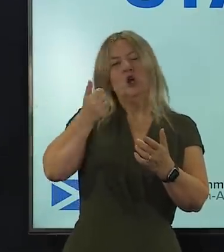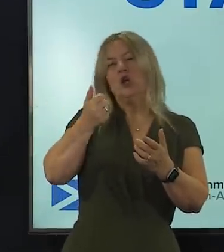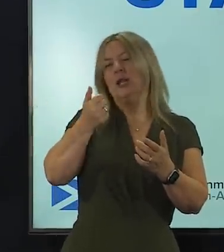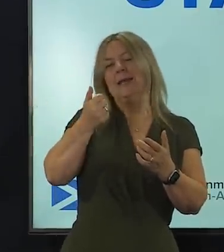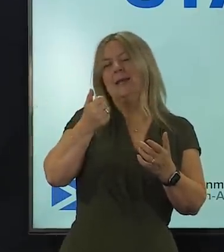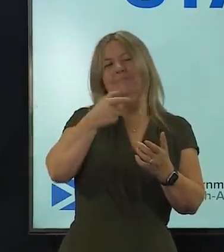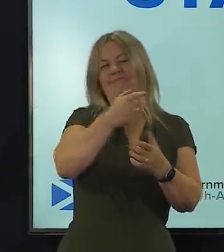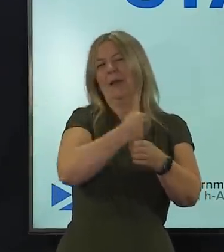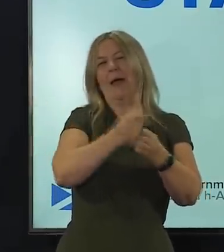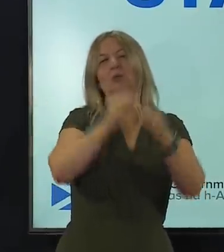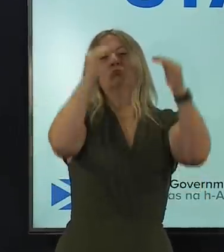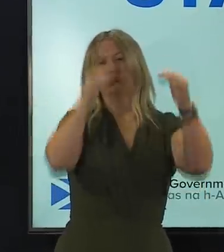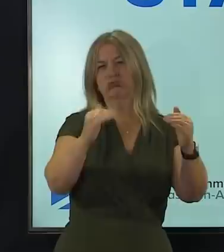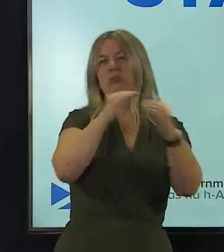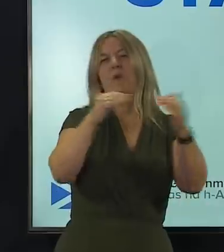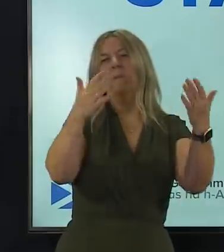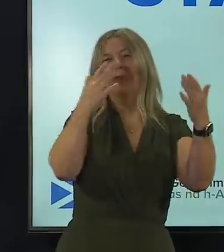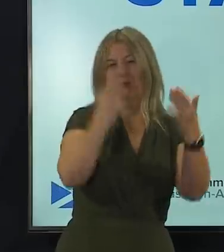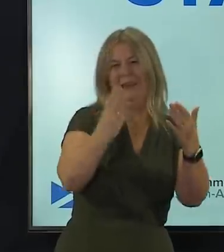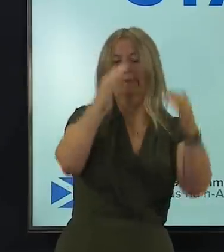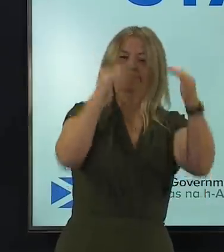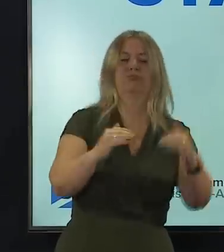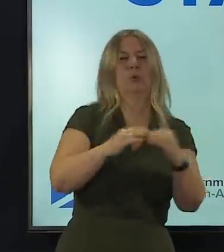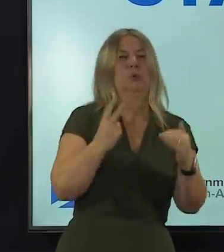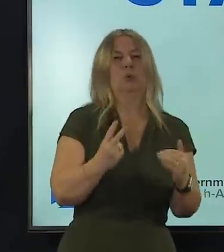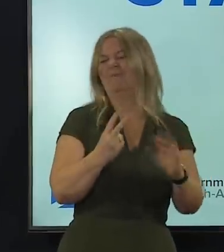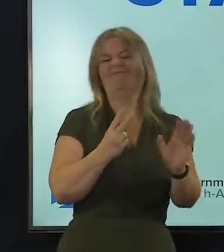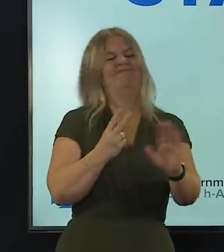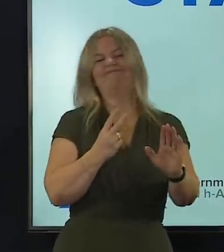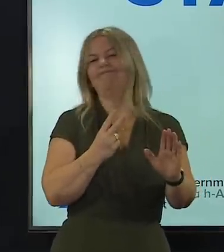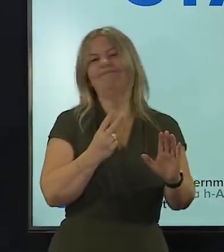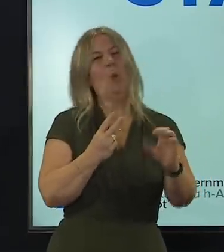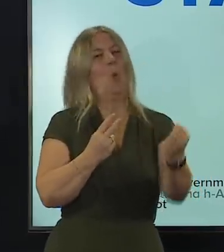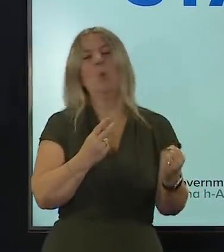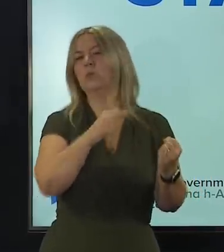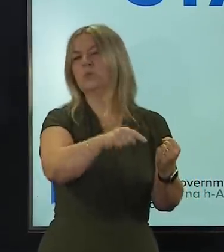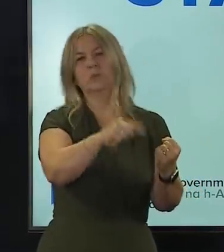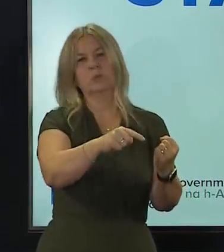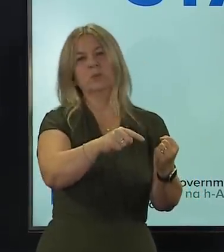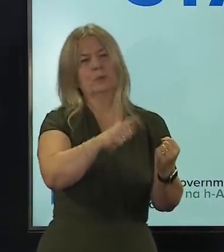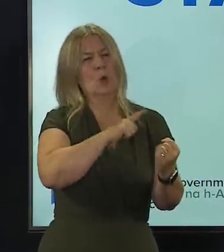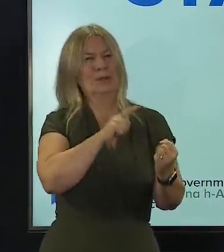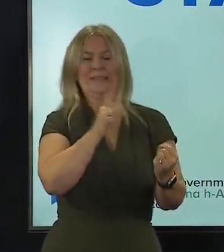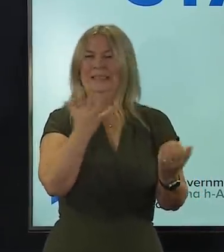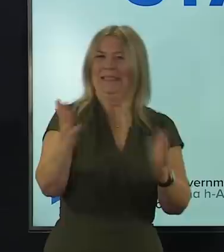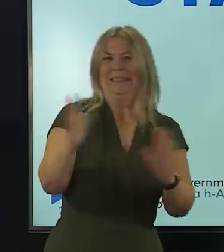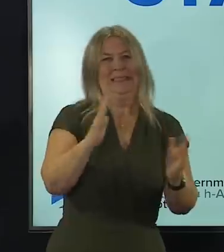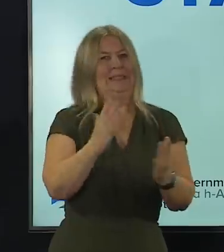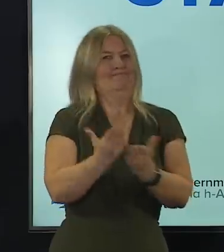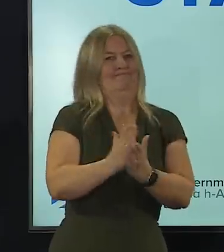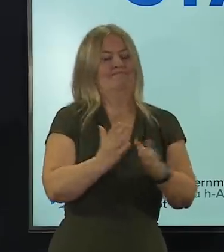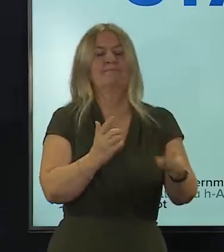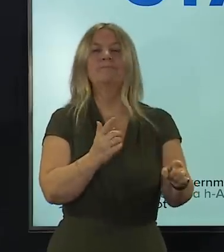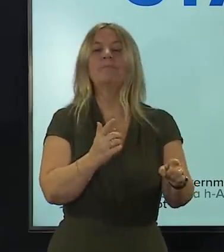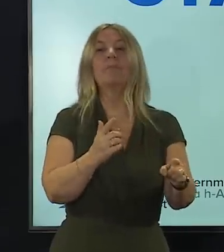out of Level 3 immediately this week, while the situation remains so fragile. However, and secondly, if